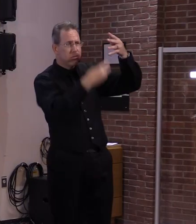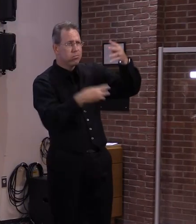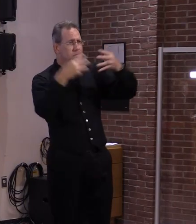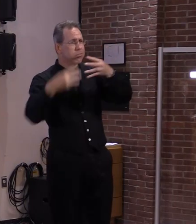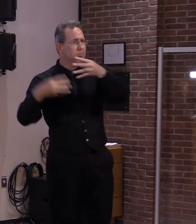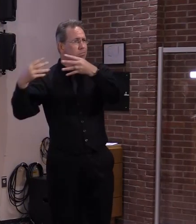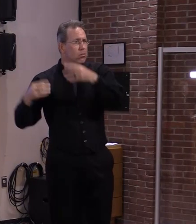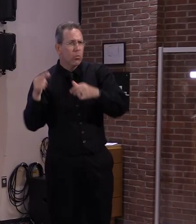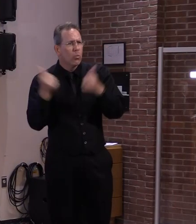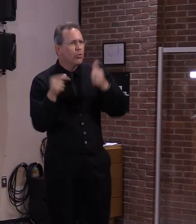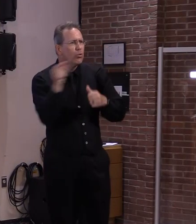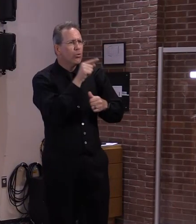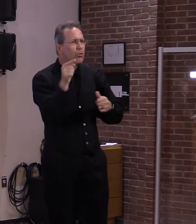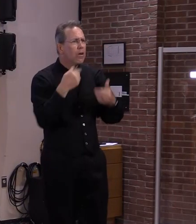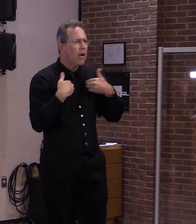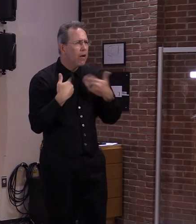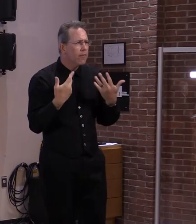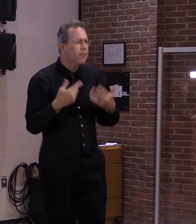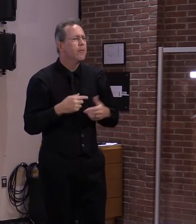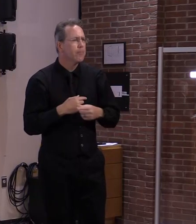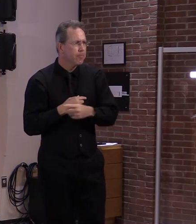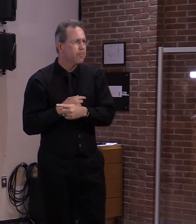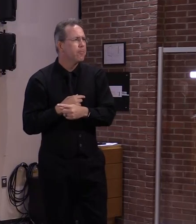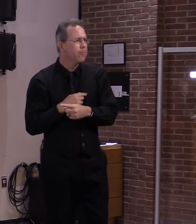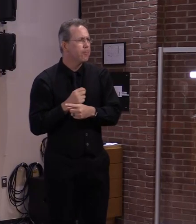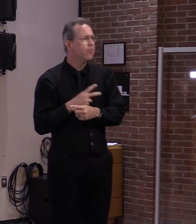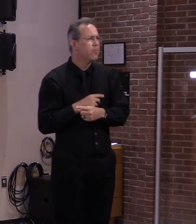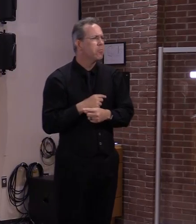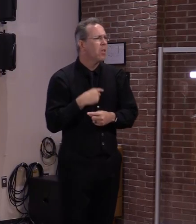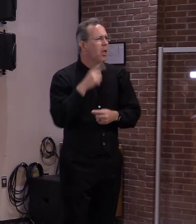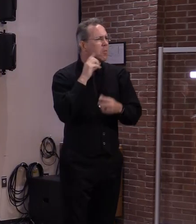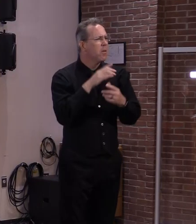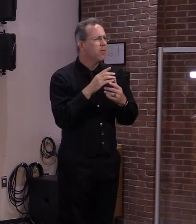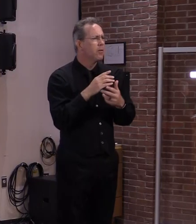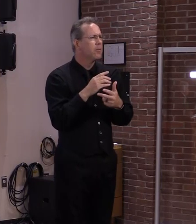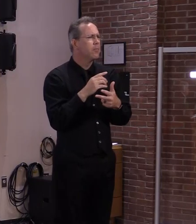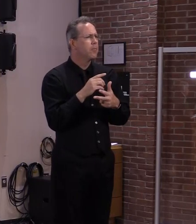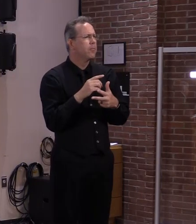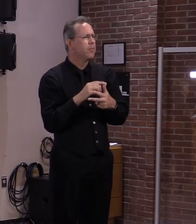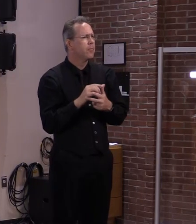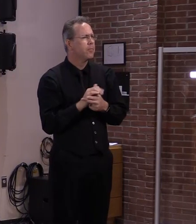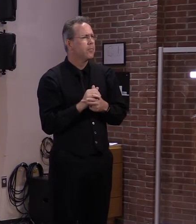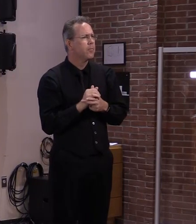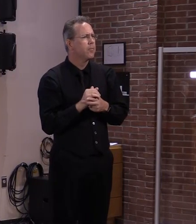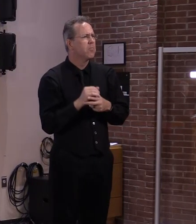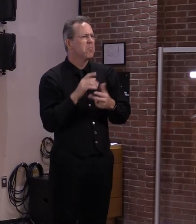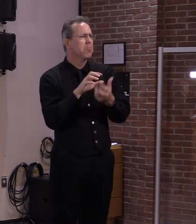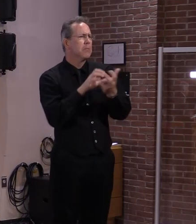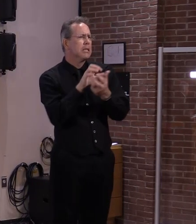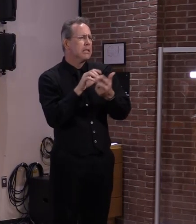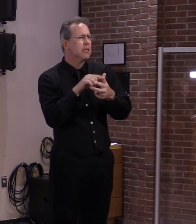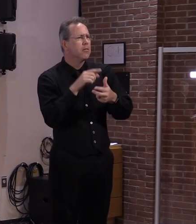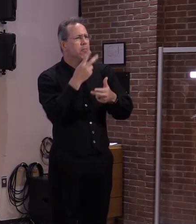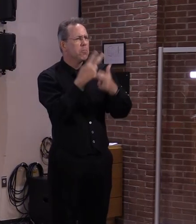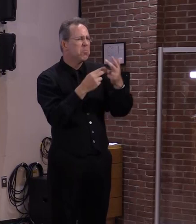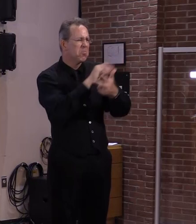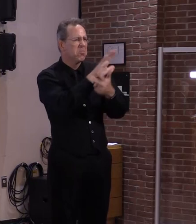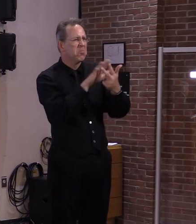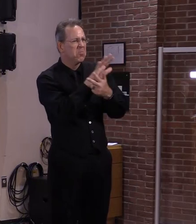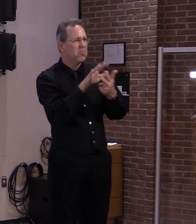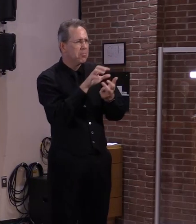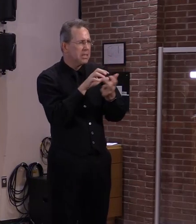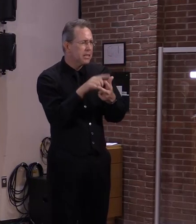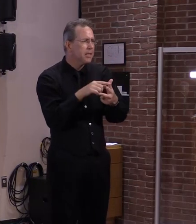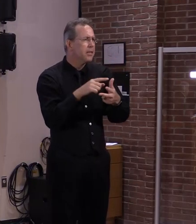in terms of what uh who is doing what with johnson johnson moderna and pfizer